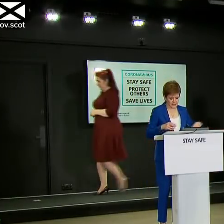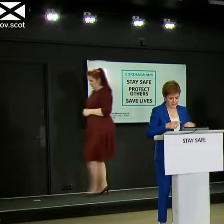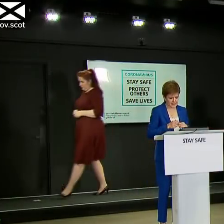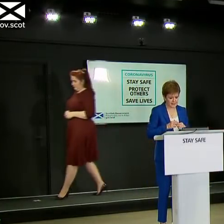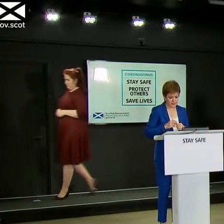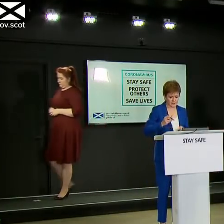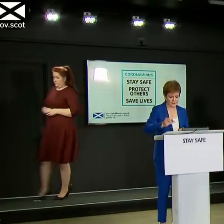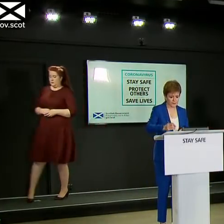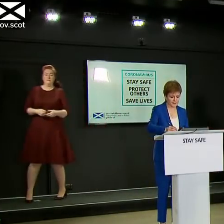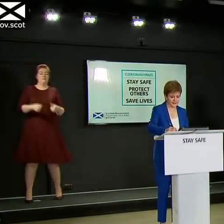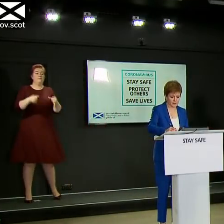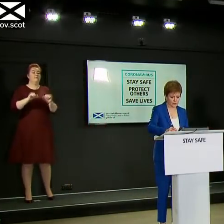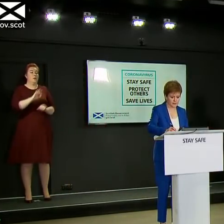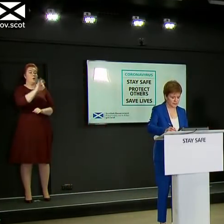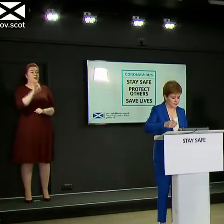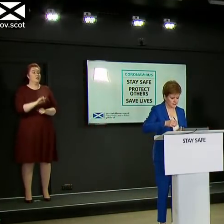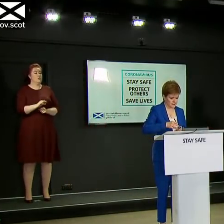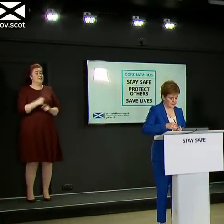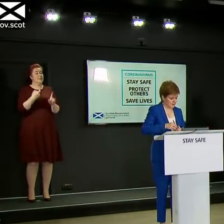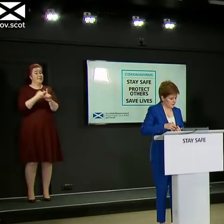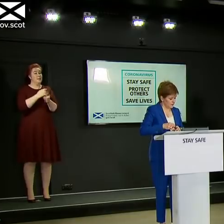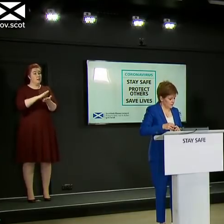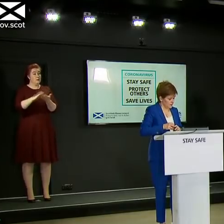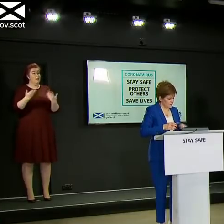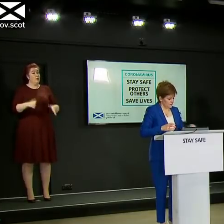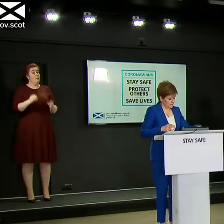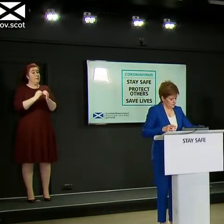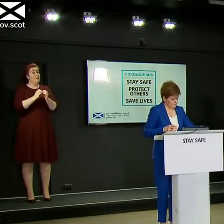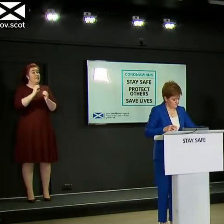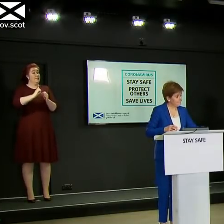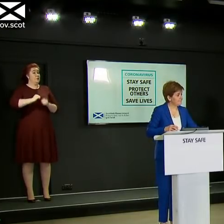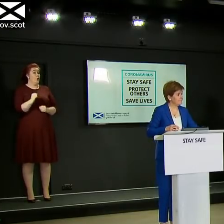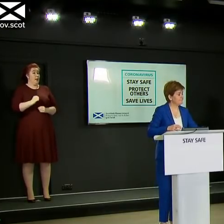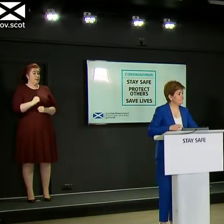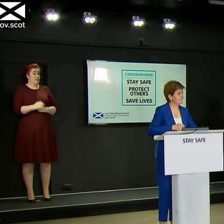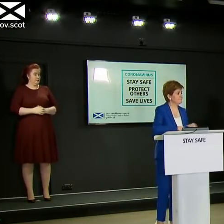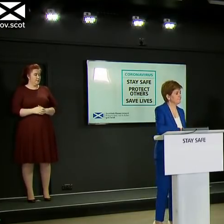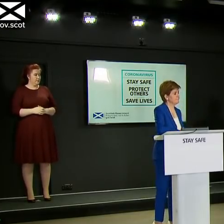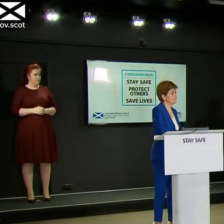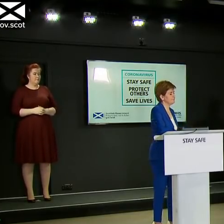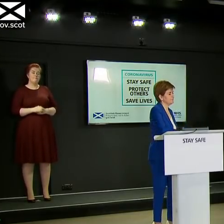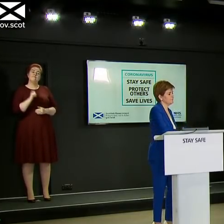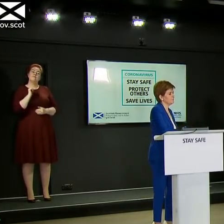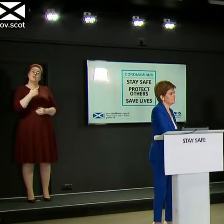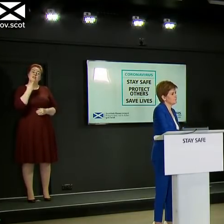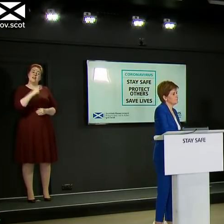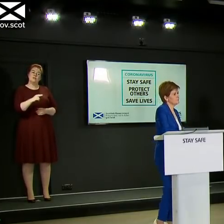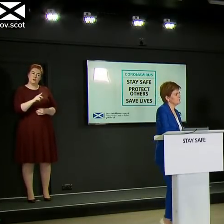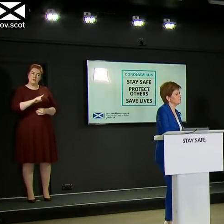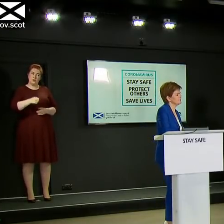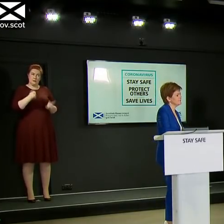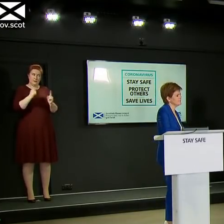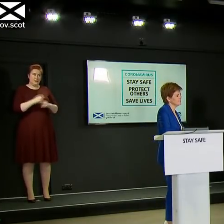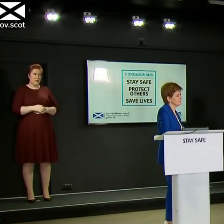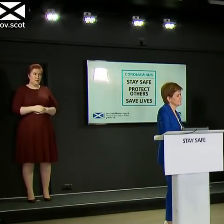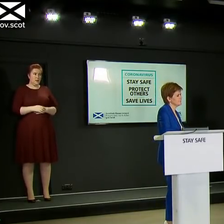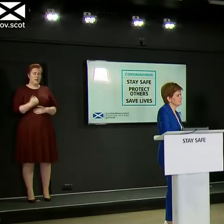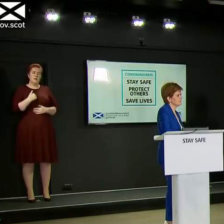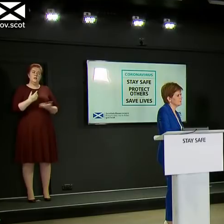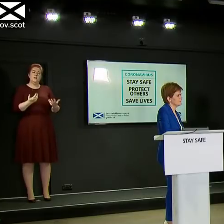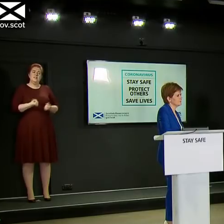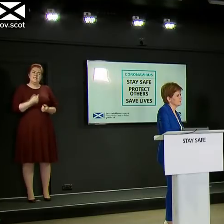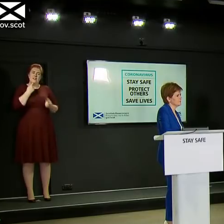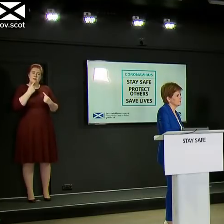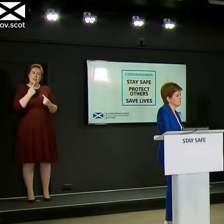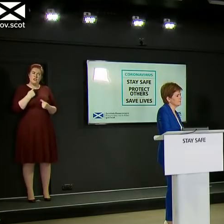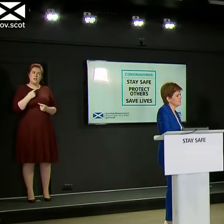questions. Katie Hunter from BBC Scotland. Afternoon, First Minister. We received information at around 10 o